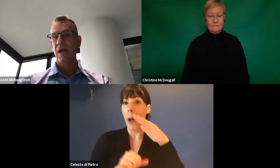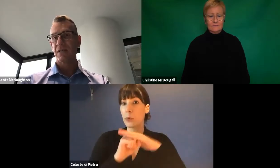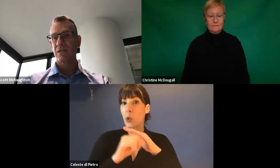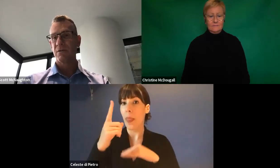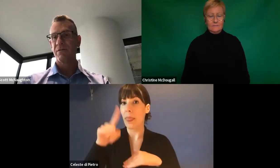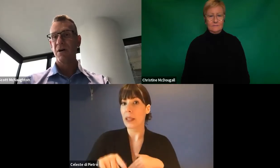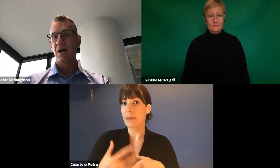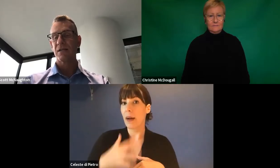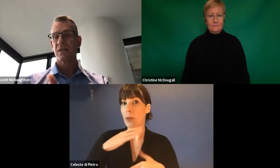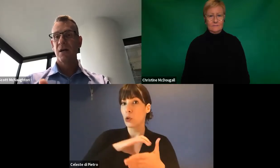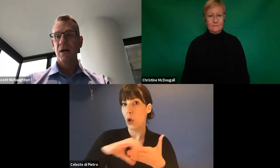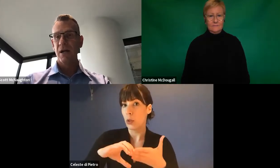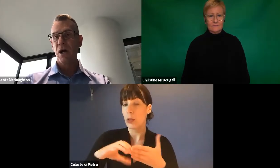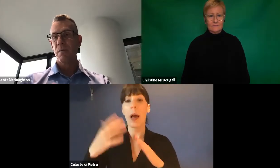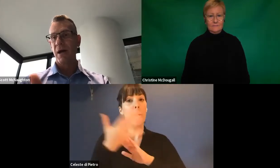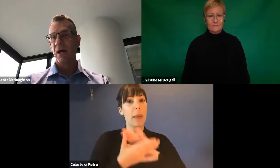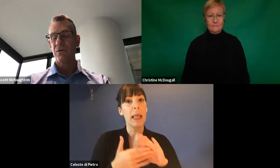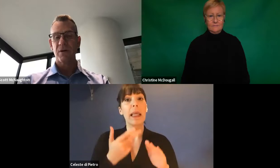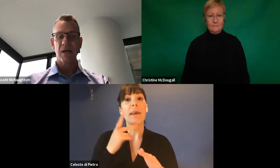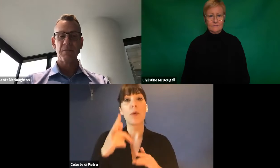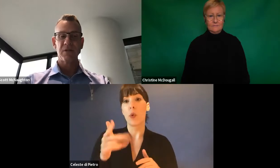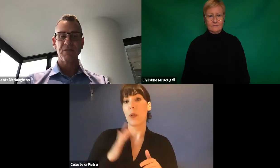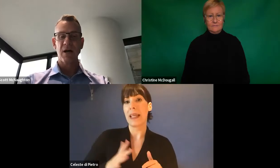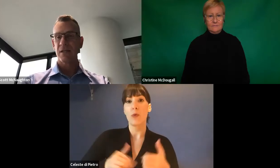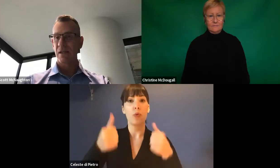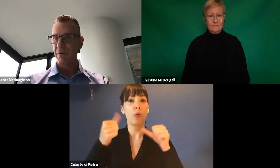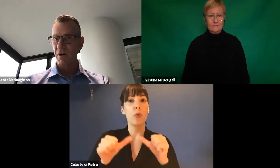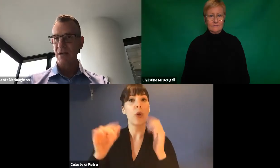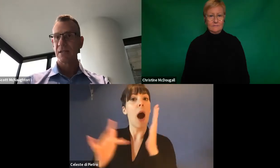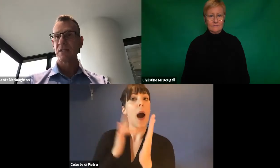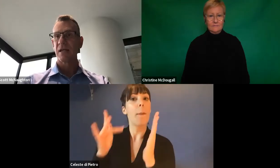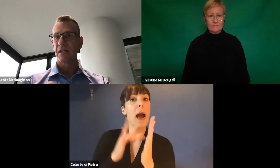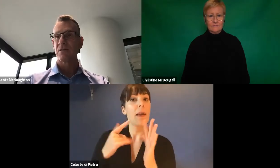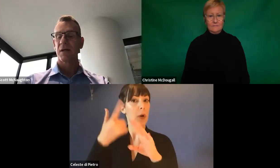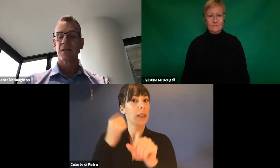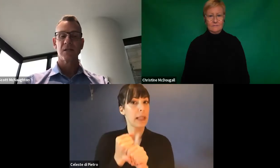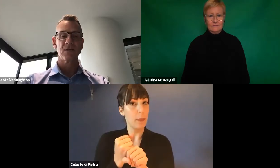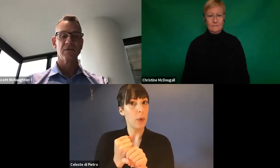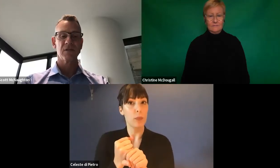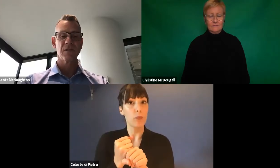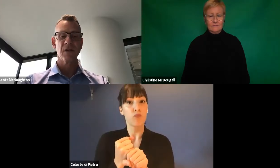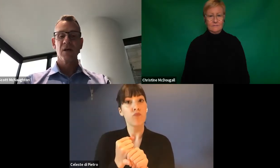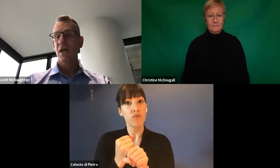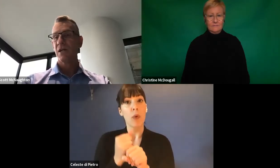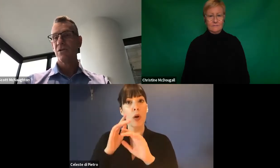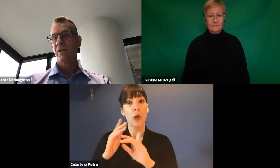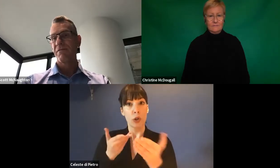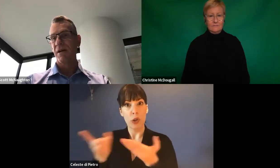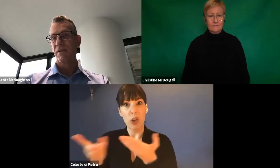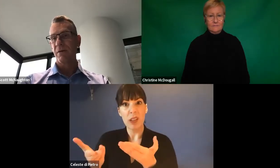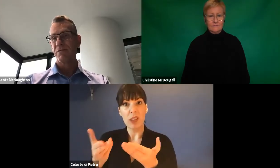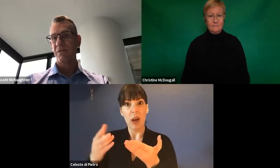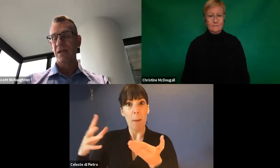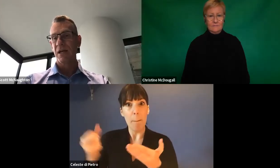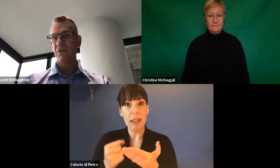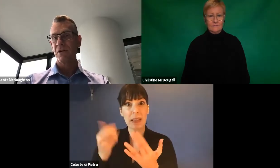they need access to a device, an iPad or a tablet device, and the provider says they need to access their services, they can use their